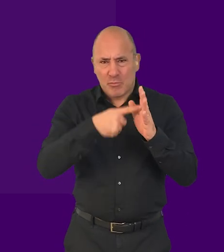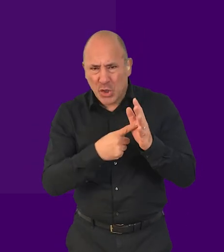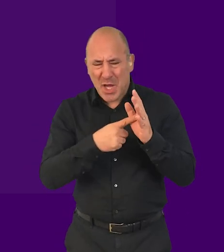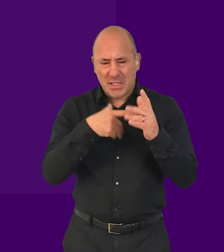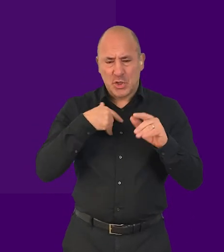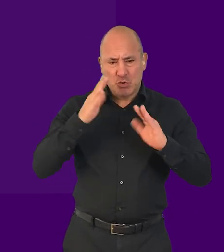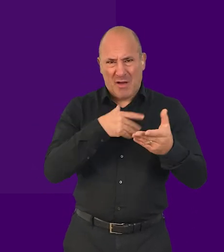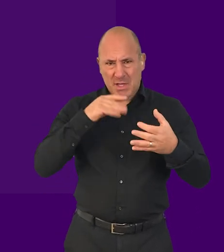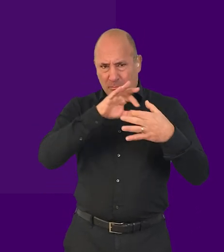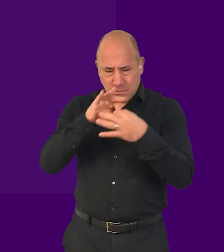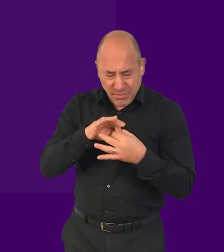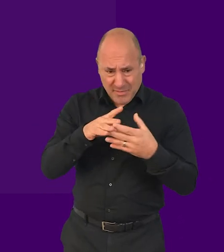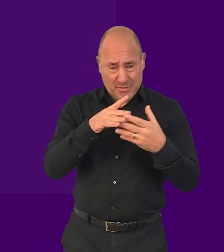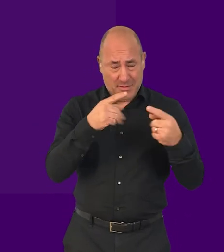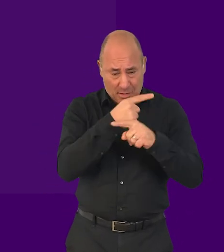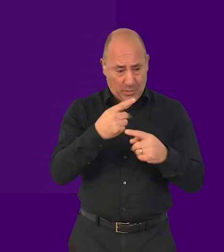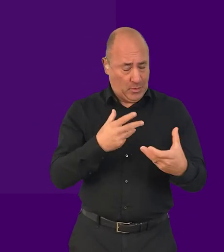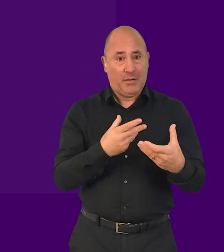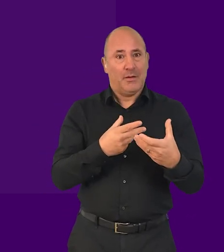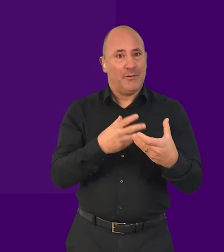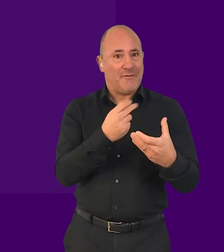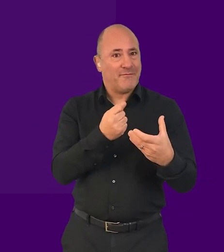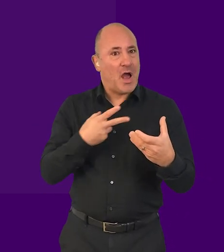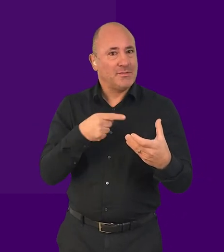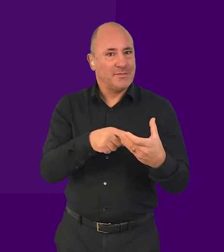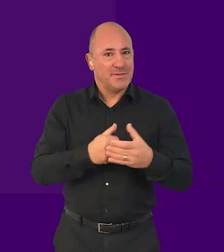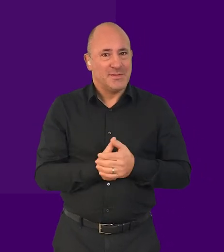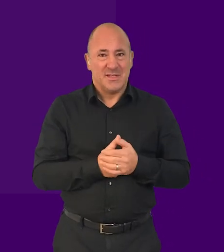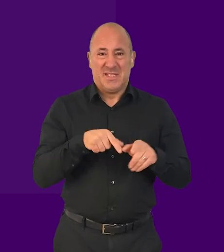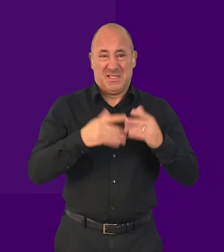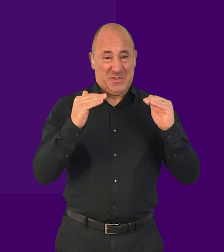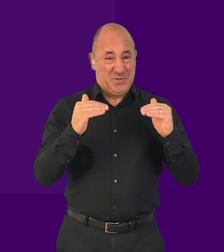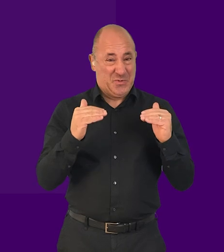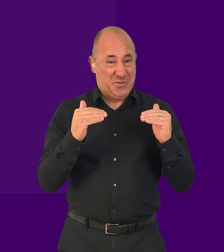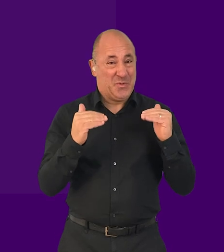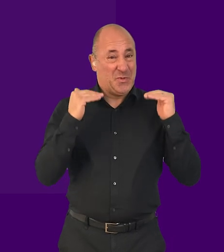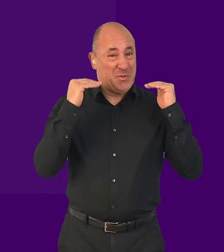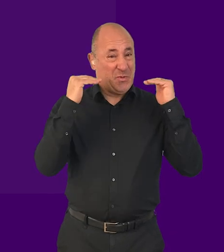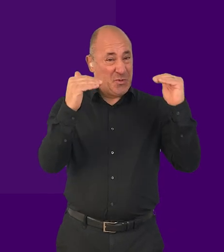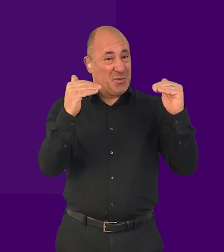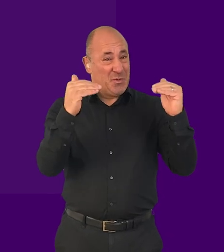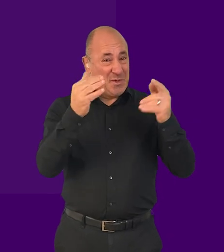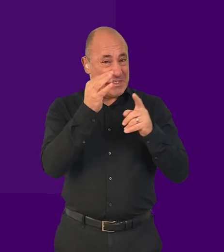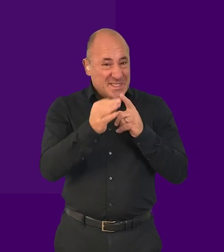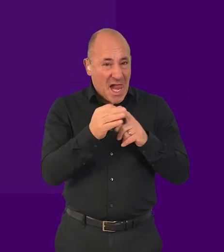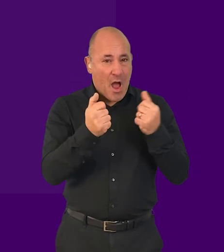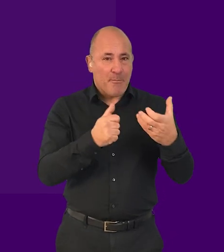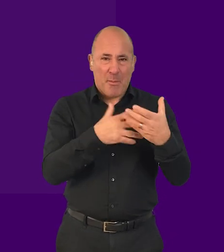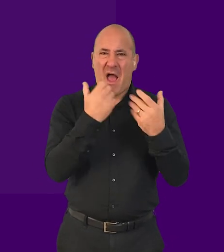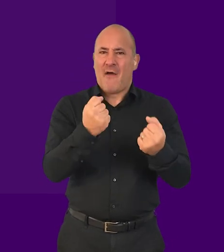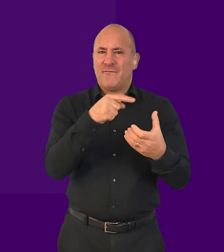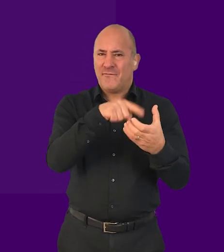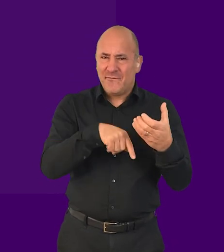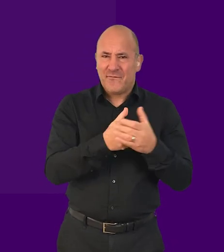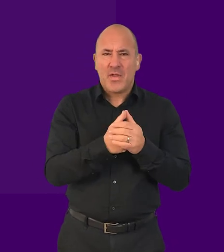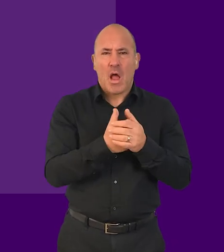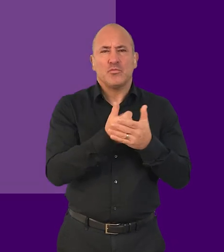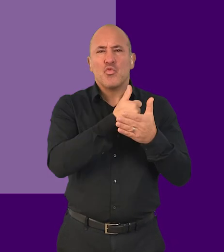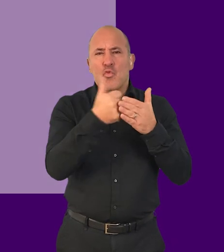These are some of the high level details about mobile screen readers and common strategies that people browsing with a mobile screen reader use.